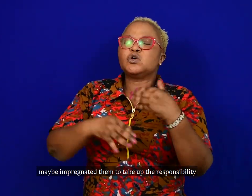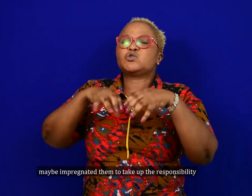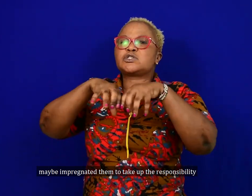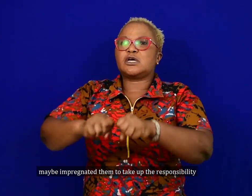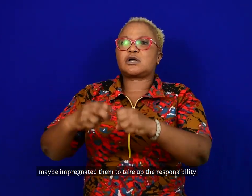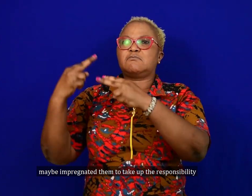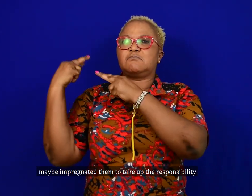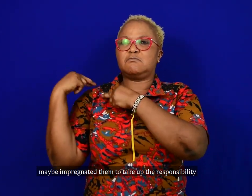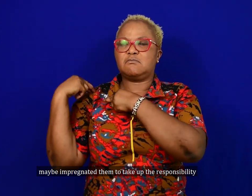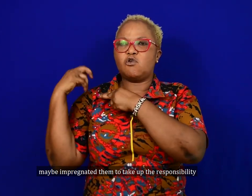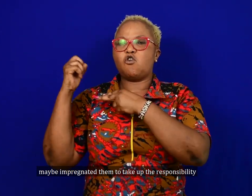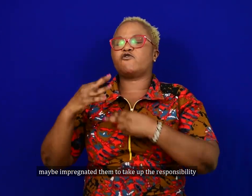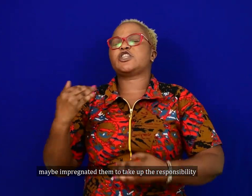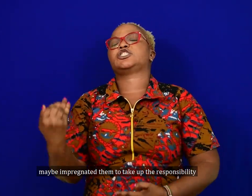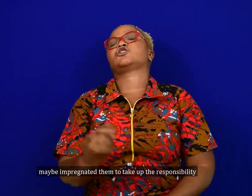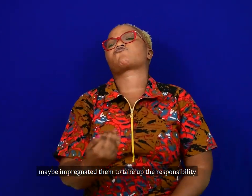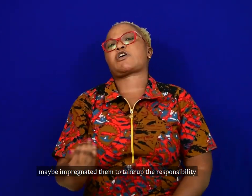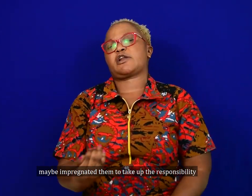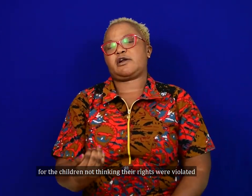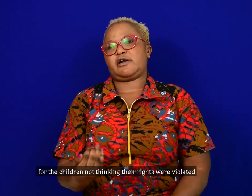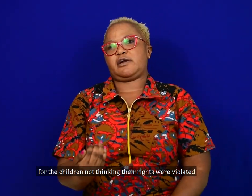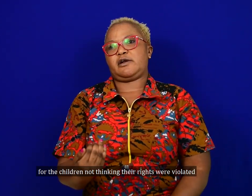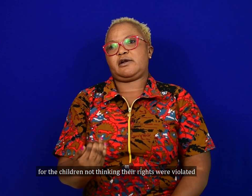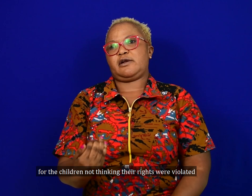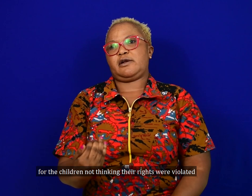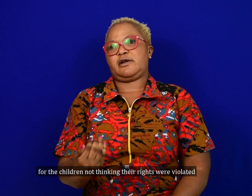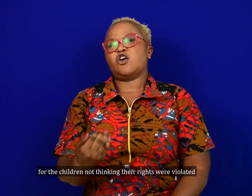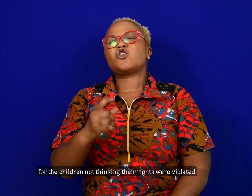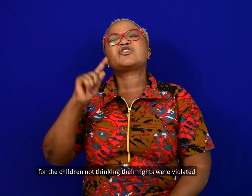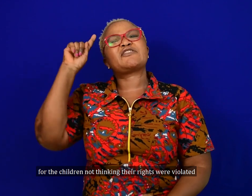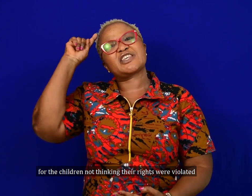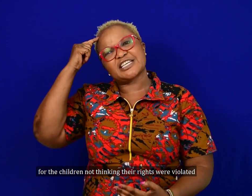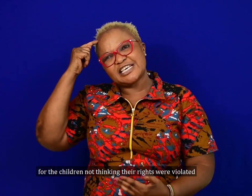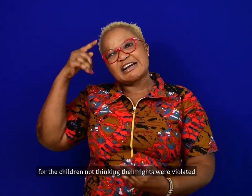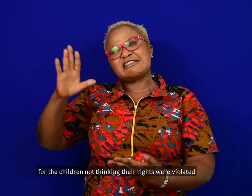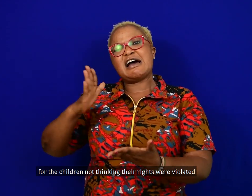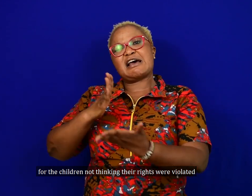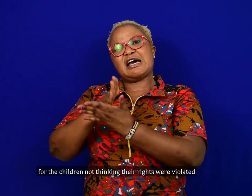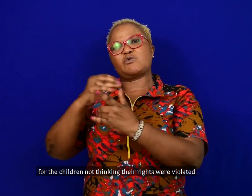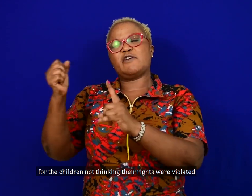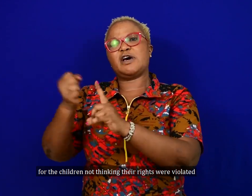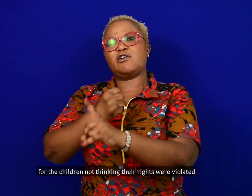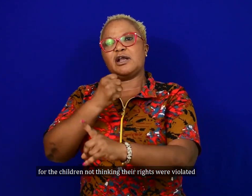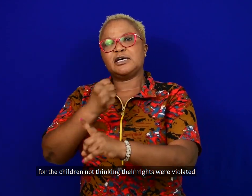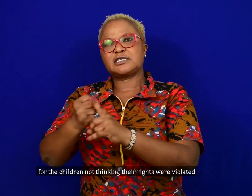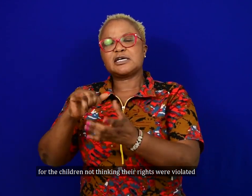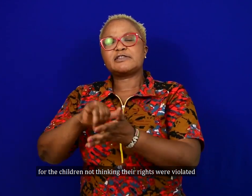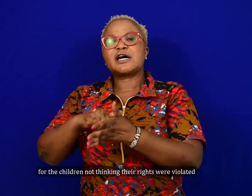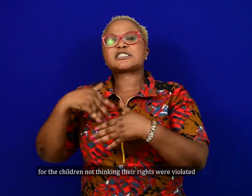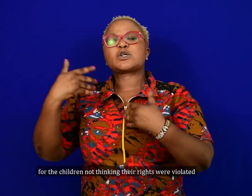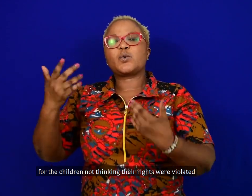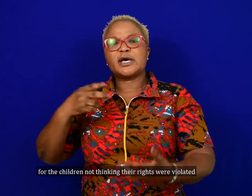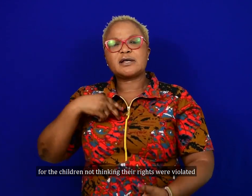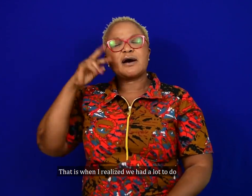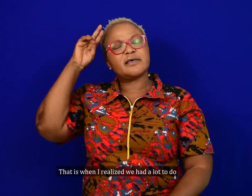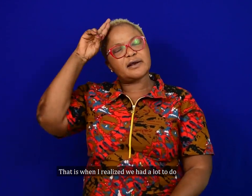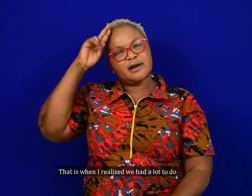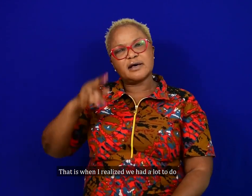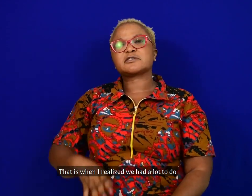them to take up the responsibility for the children, not thinking that their rights were violated. That is when I